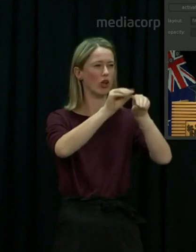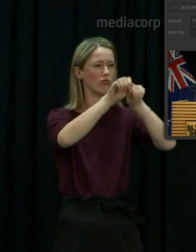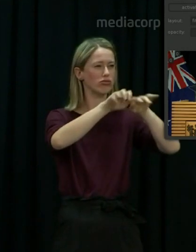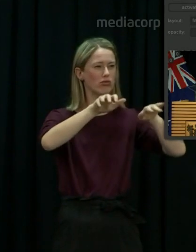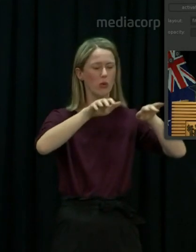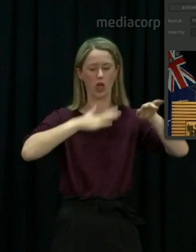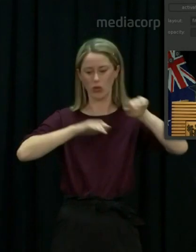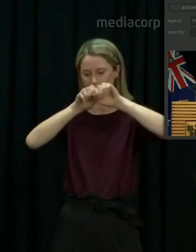Thank you. you. Thank you.